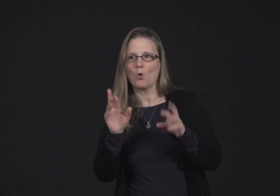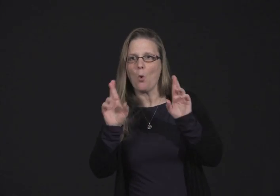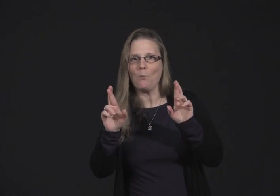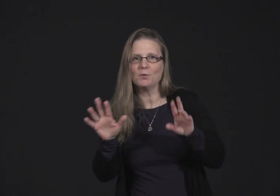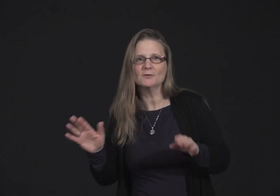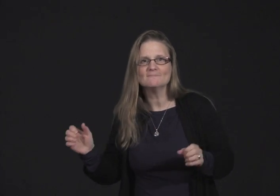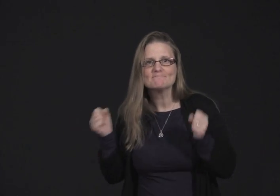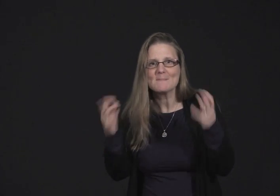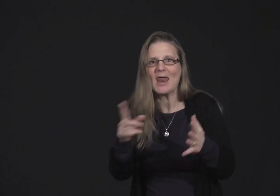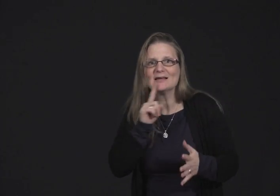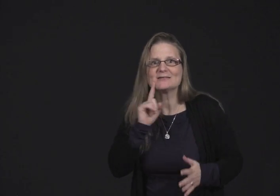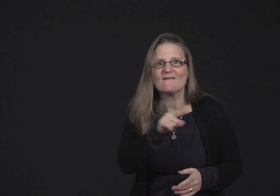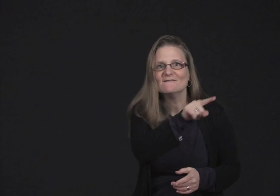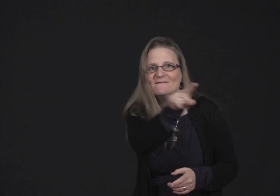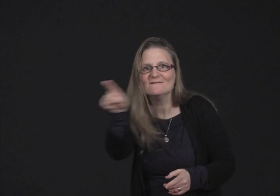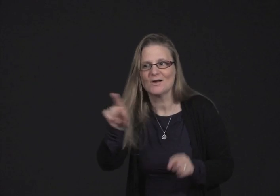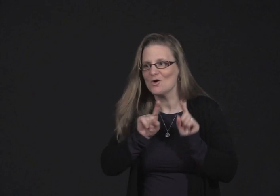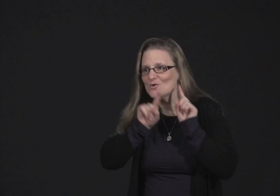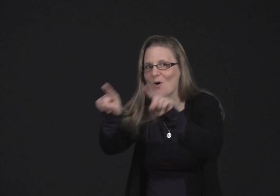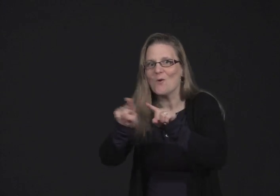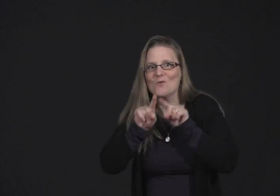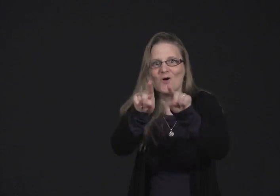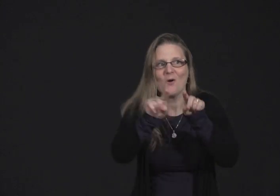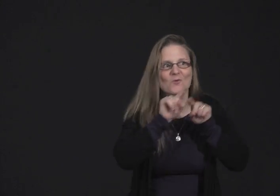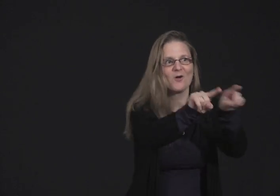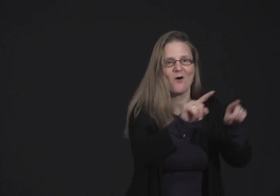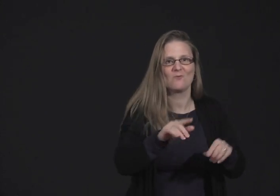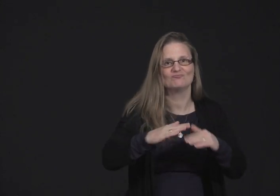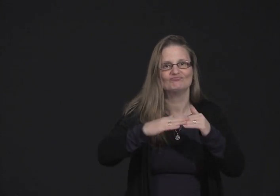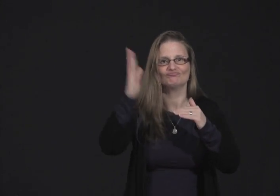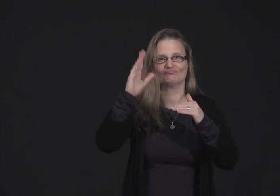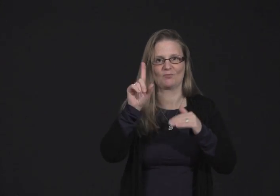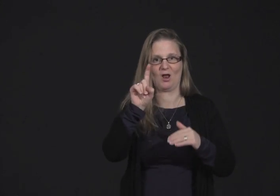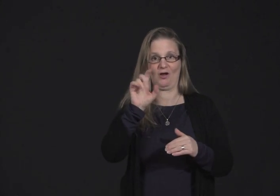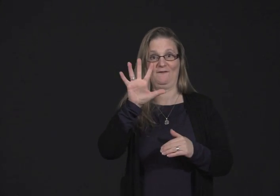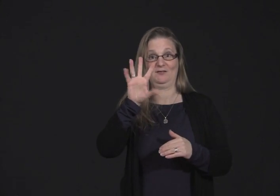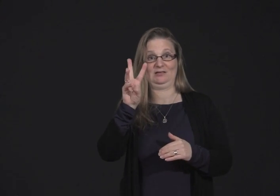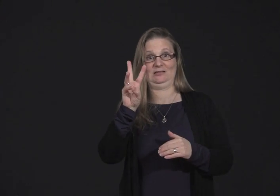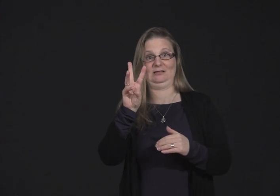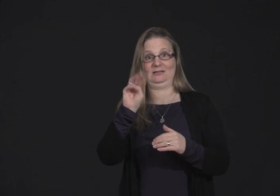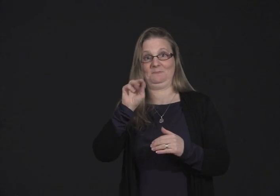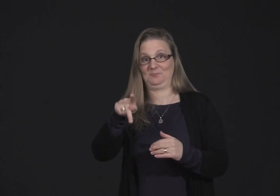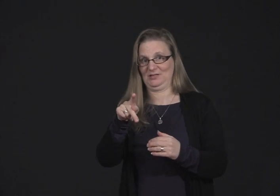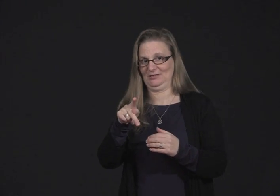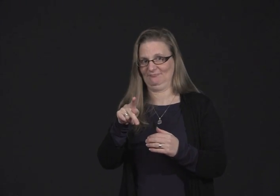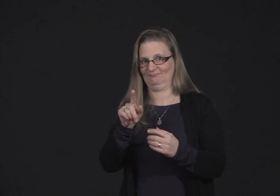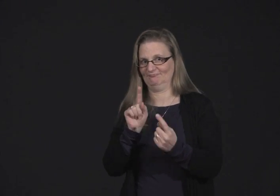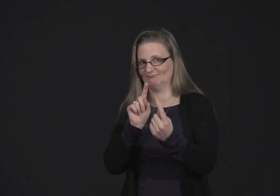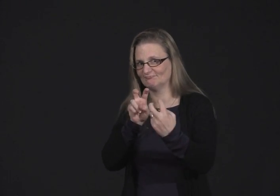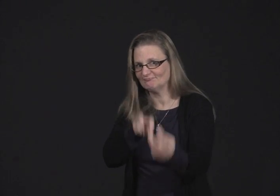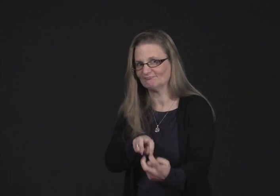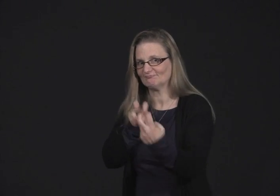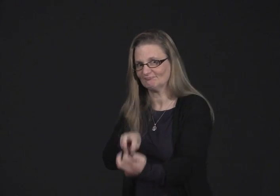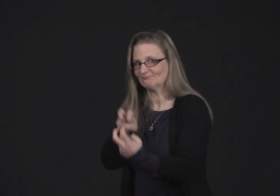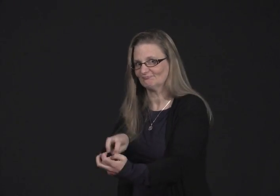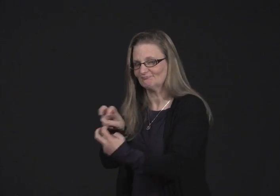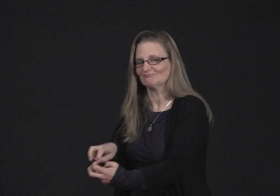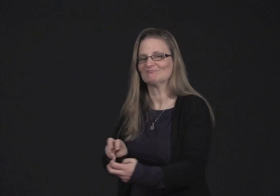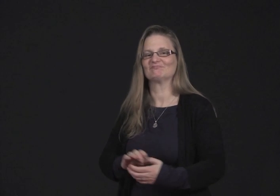we're hoping that lots of Deaf people across Canada will be able to collect up to 156 members of parliaments.